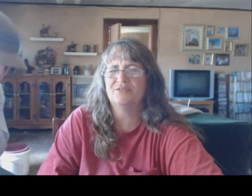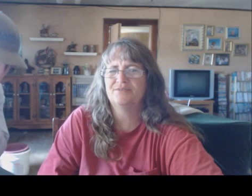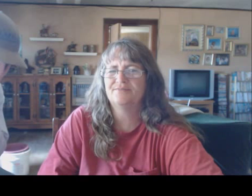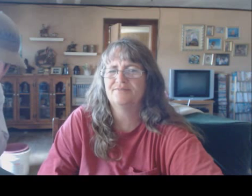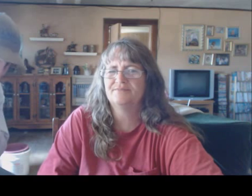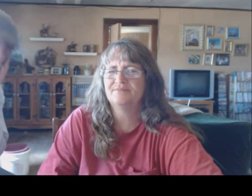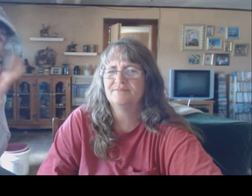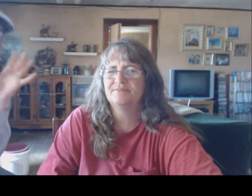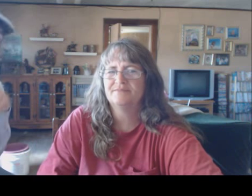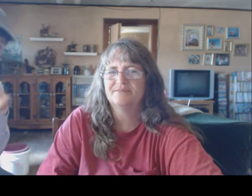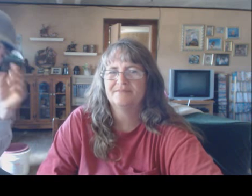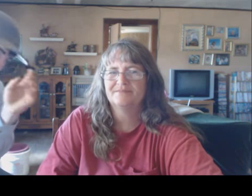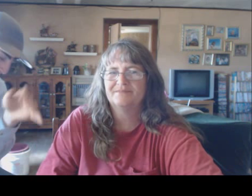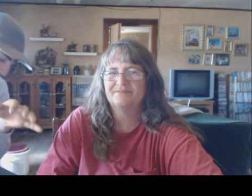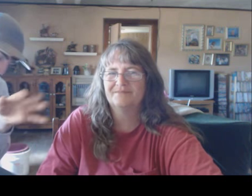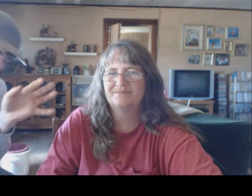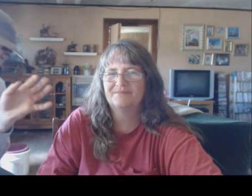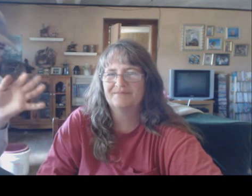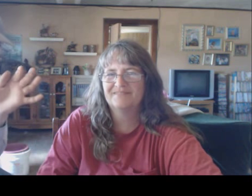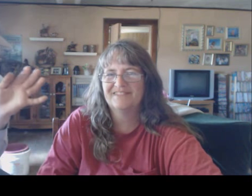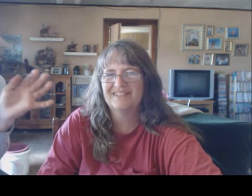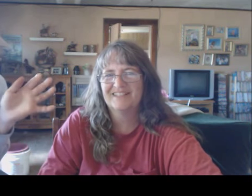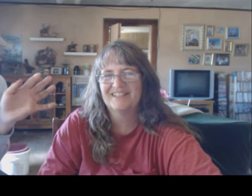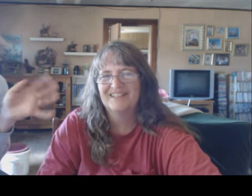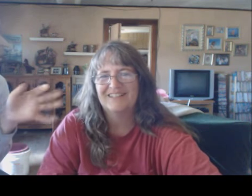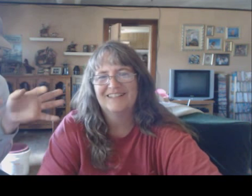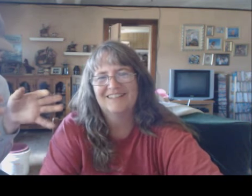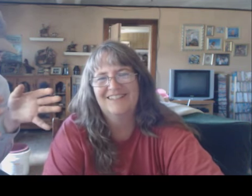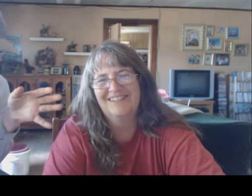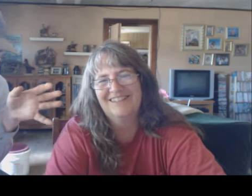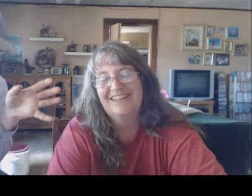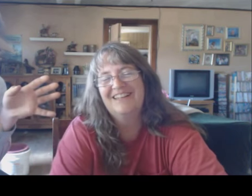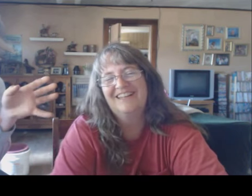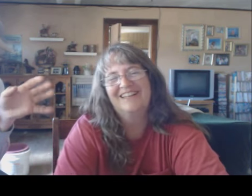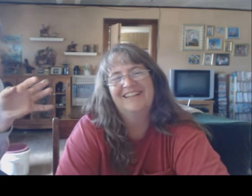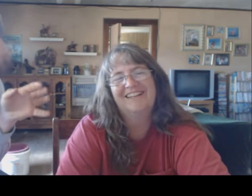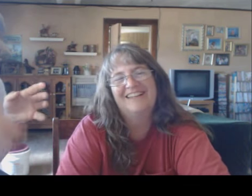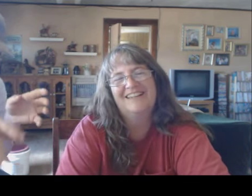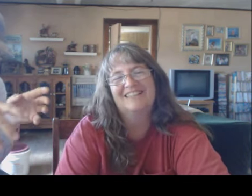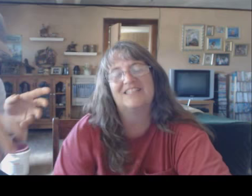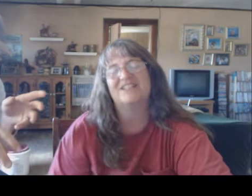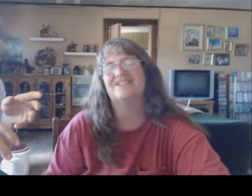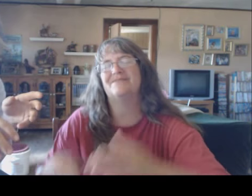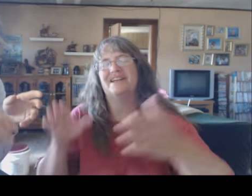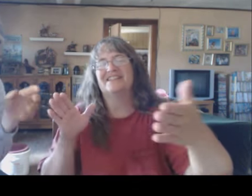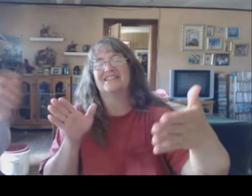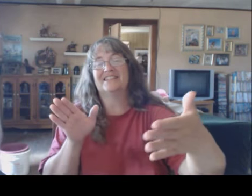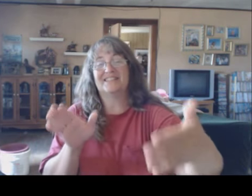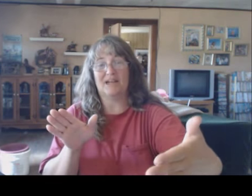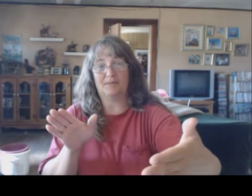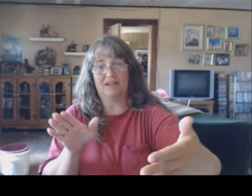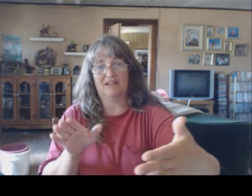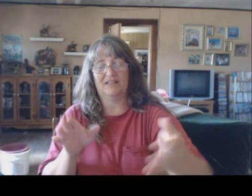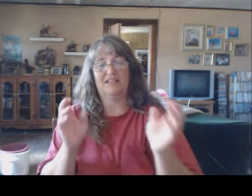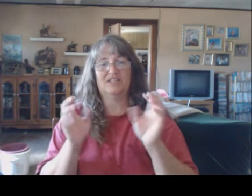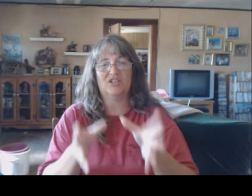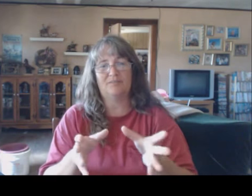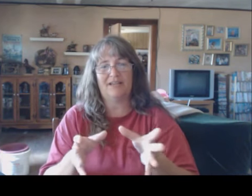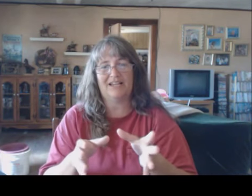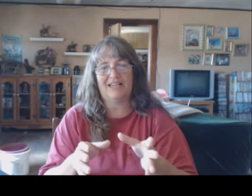you can google it it'll make sense it's this little plastic thing but it's little plastic dummy that is shaped like a